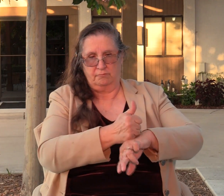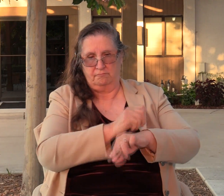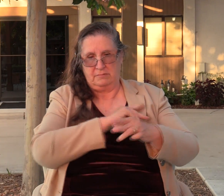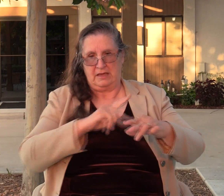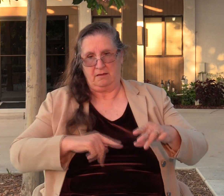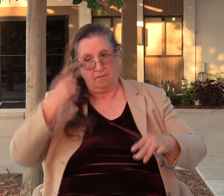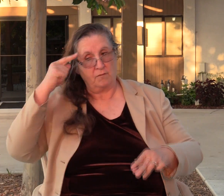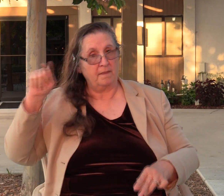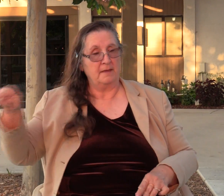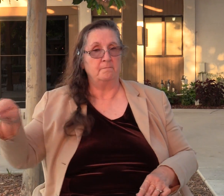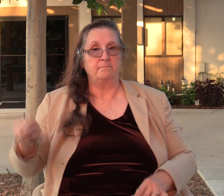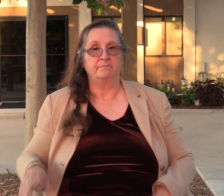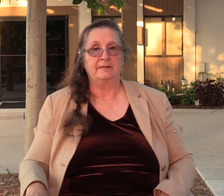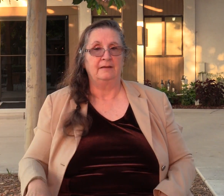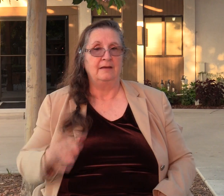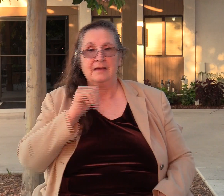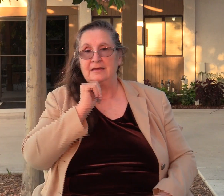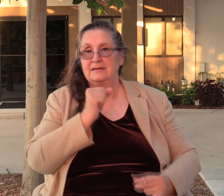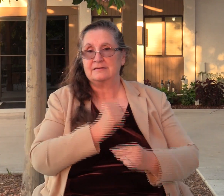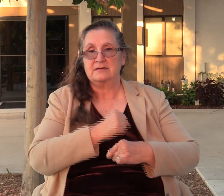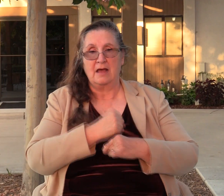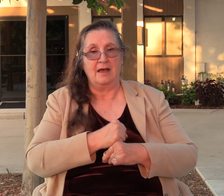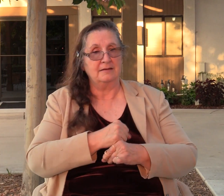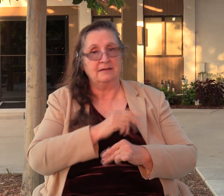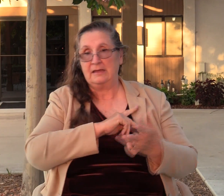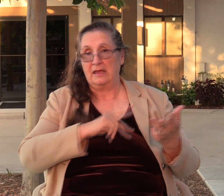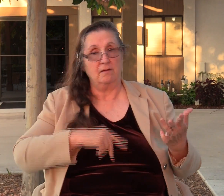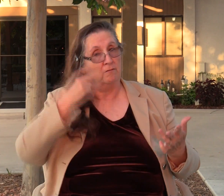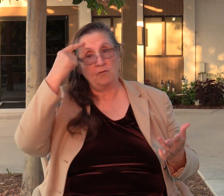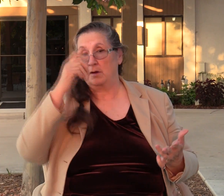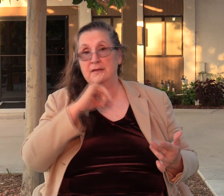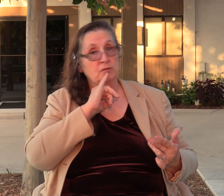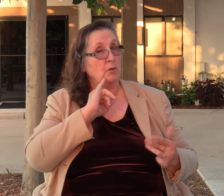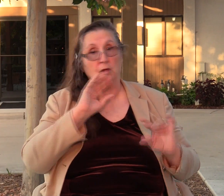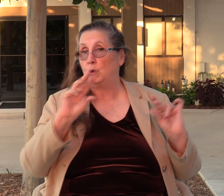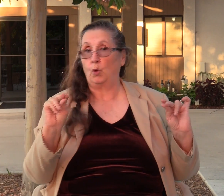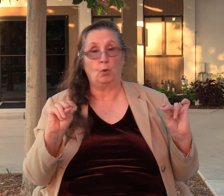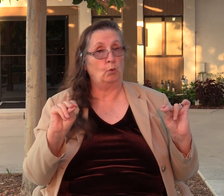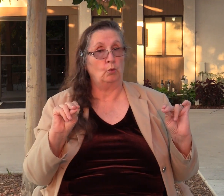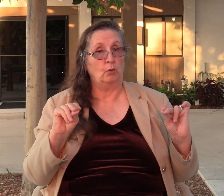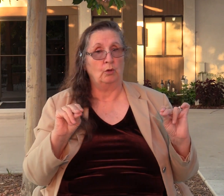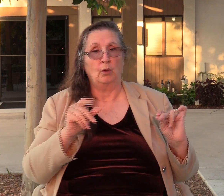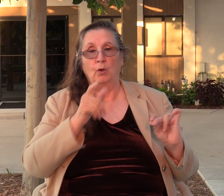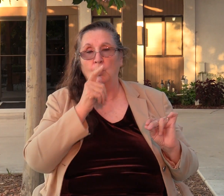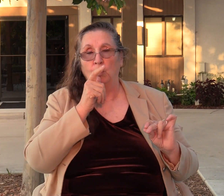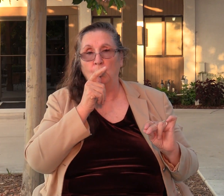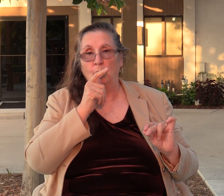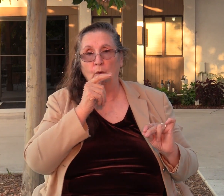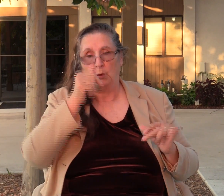Now, wasn't made king of Israel, okay? Who remembers who the first king of Israel was?